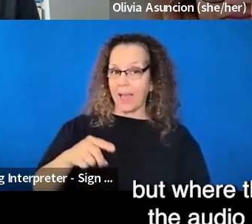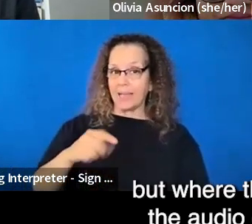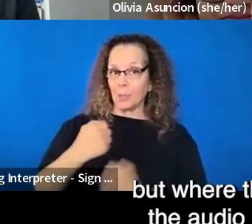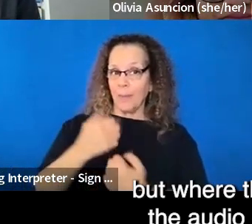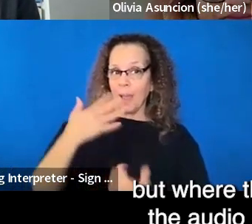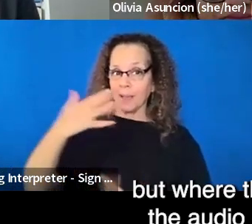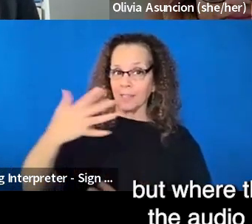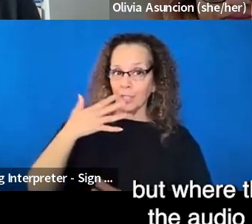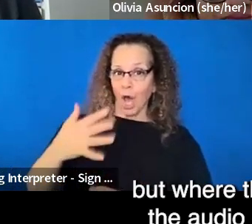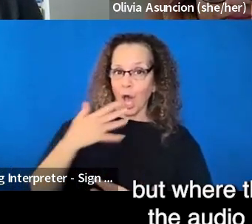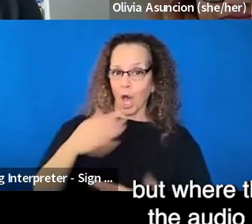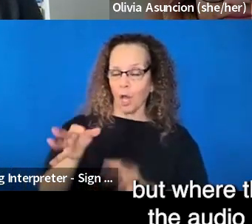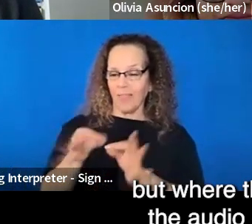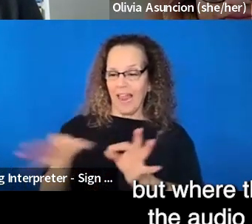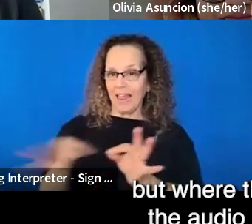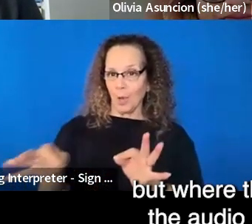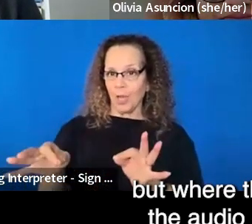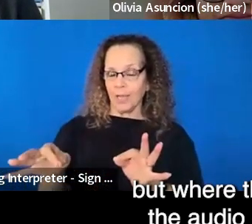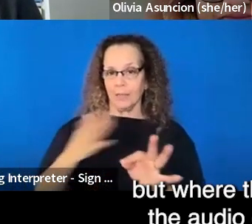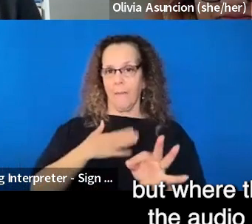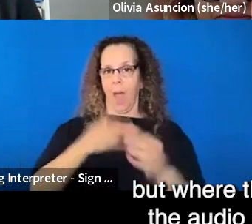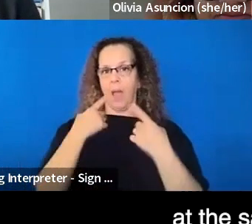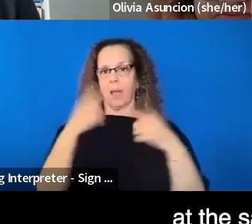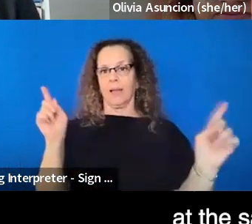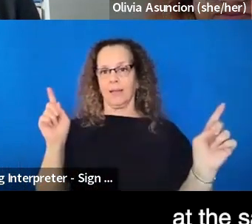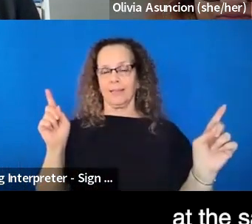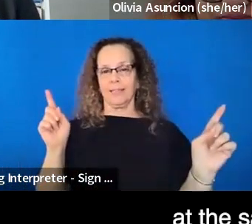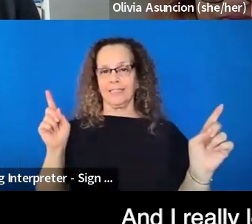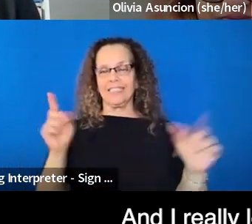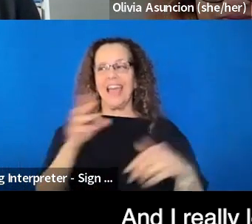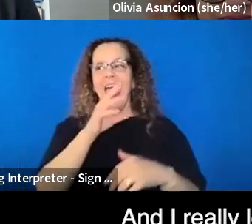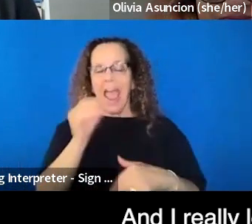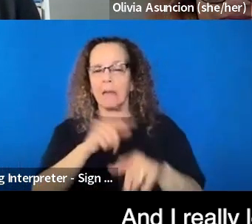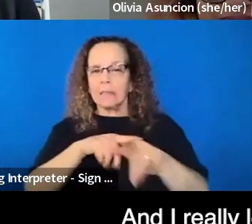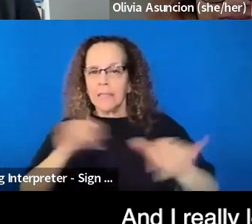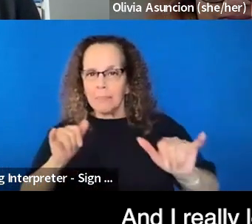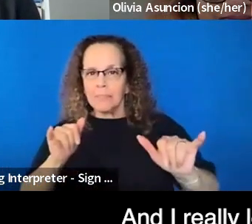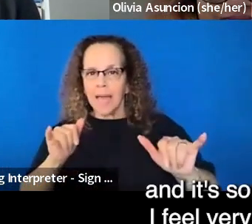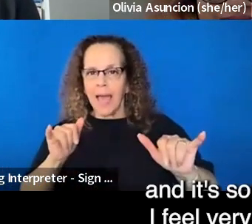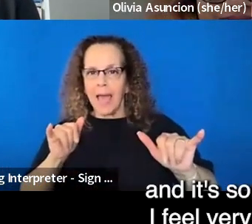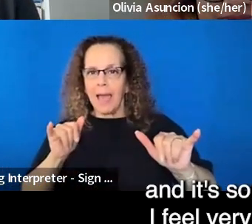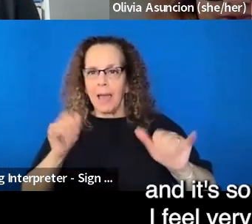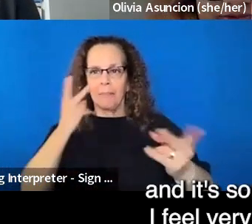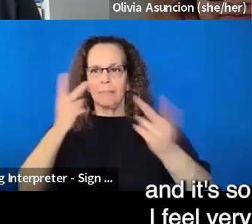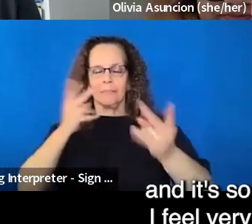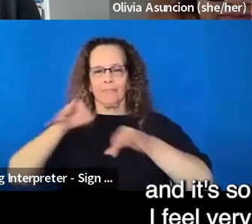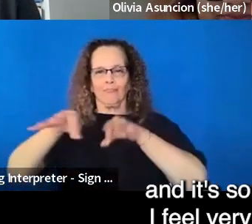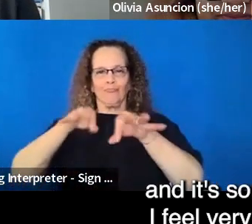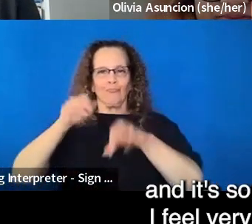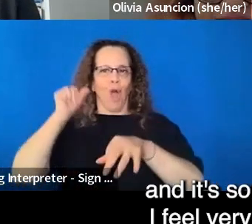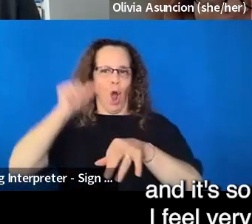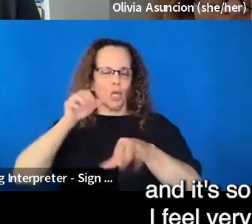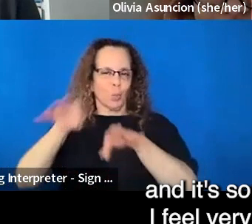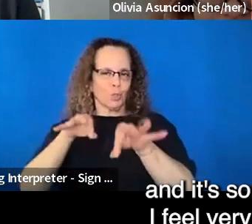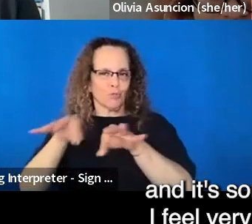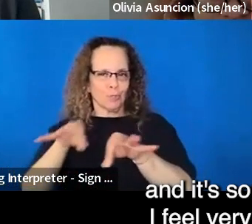um, were, were the audio descriptions at the same time. And I really love the results and it's something that I